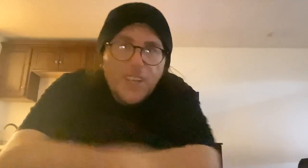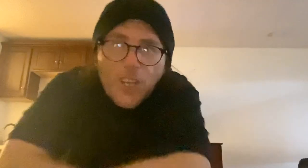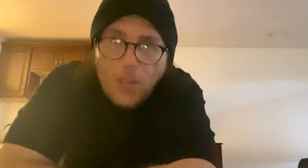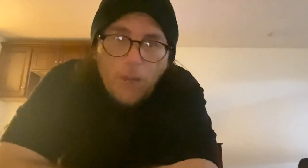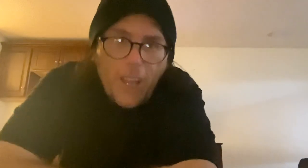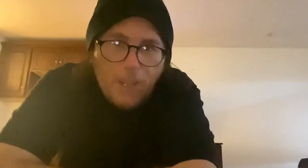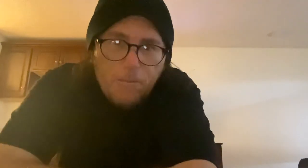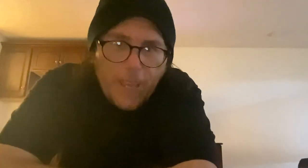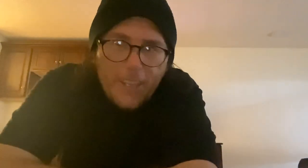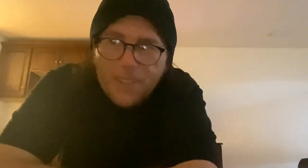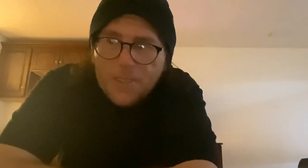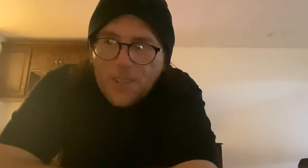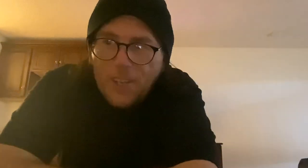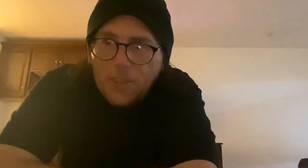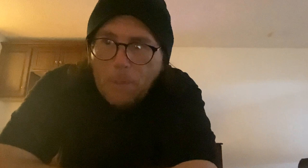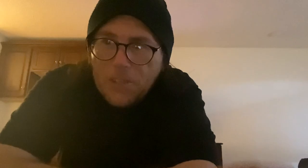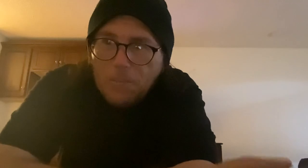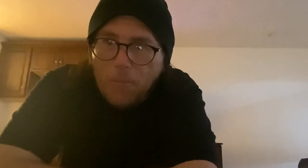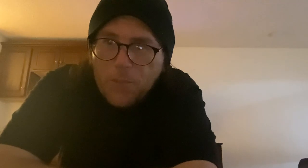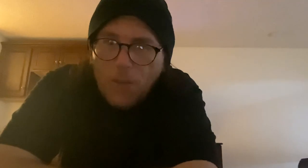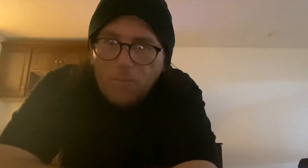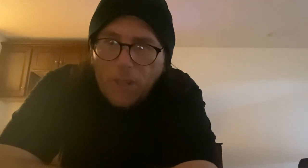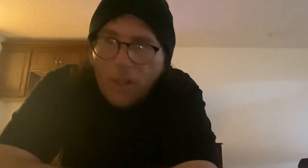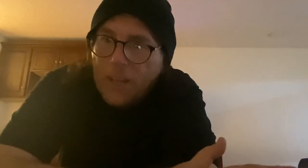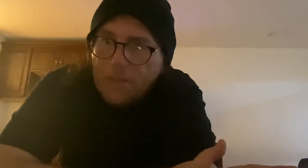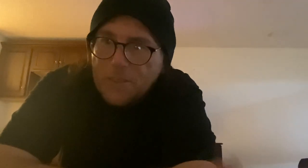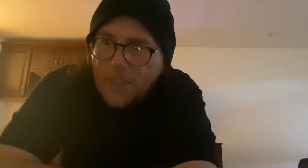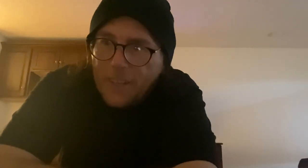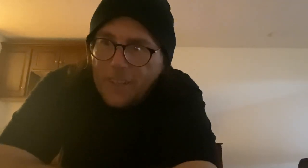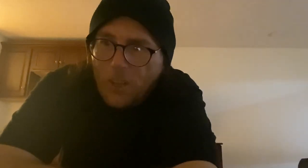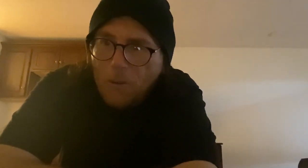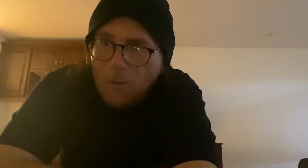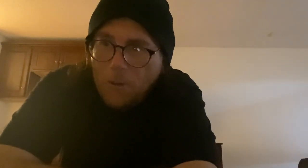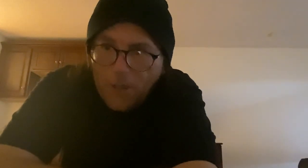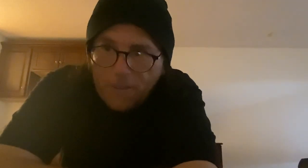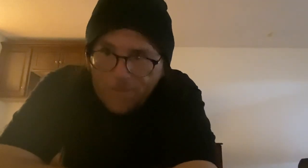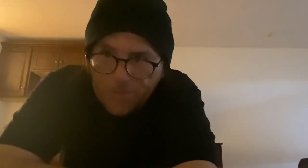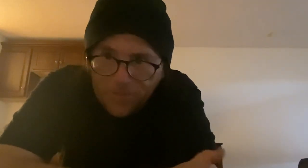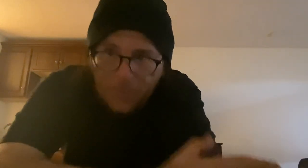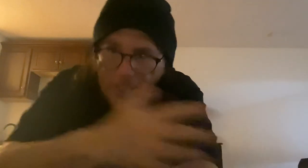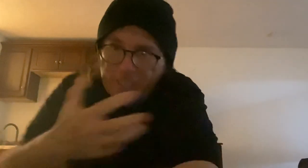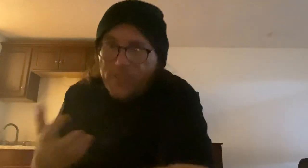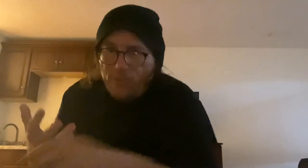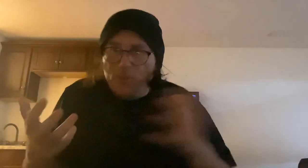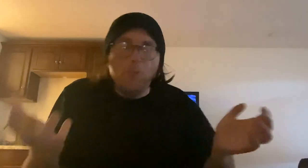What have is the basic problems that a lot of us think, oh, you know, these are new